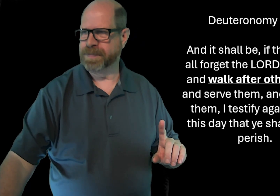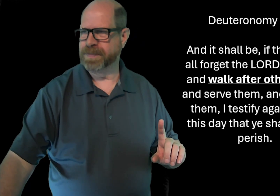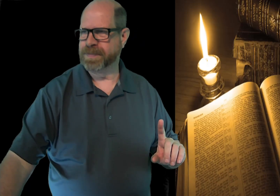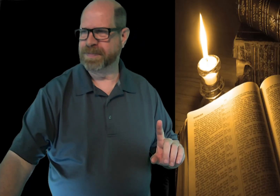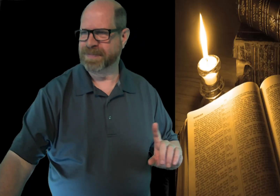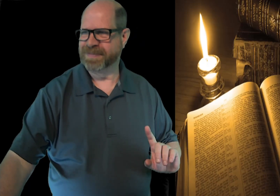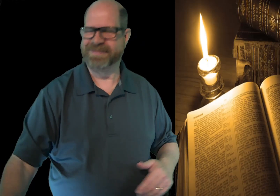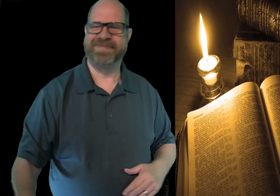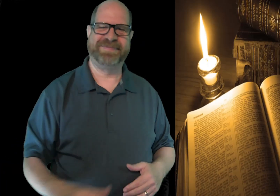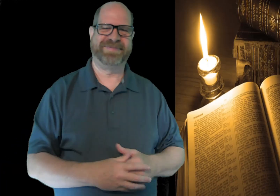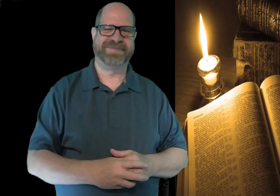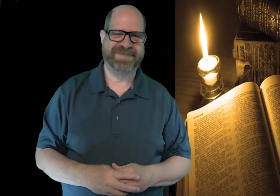Hold on here. Okay.